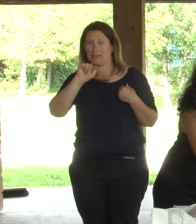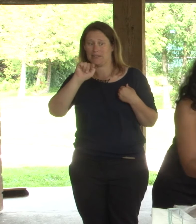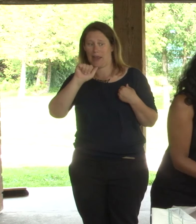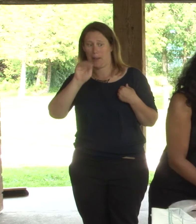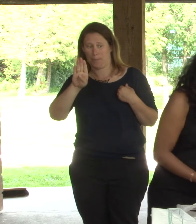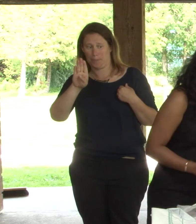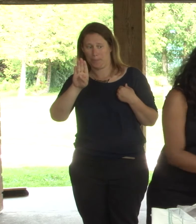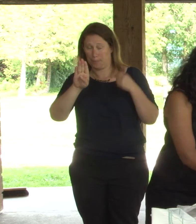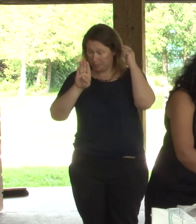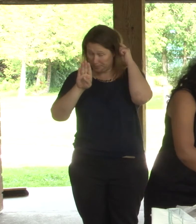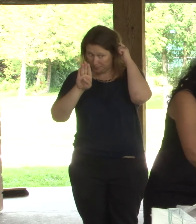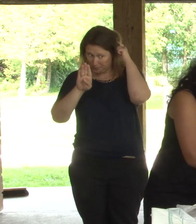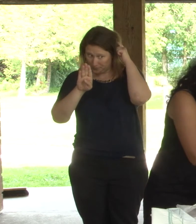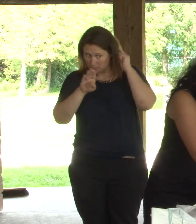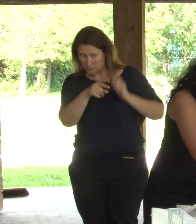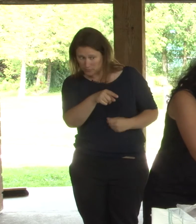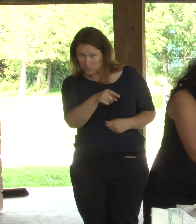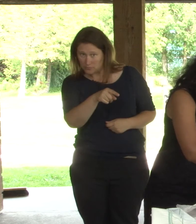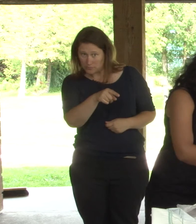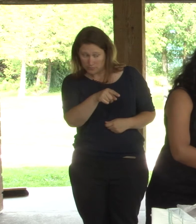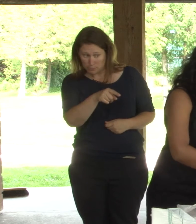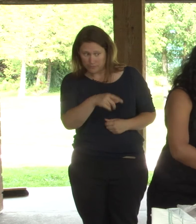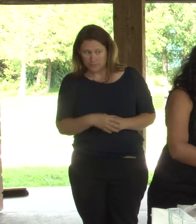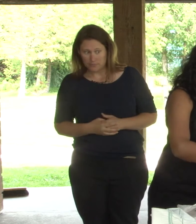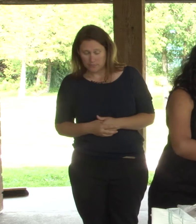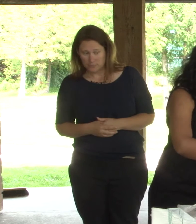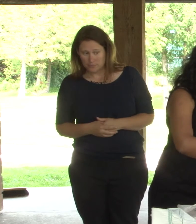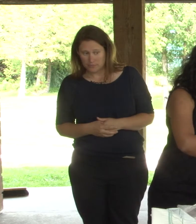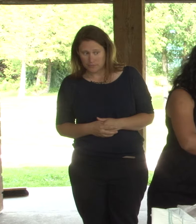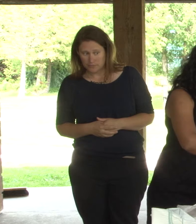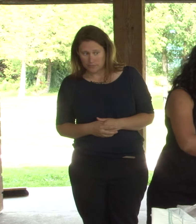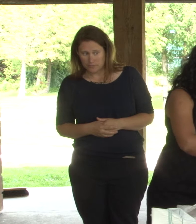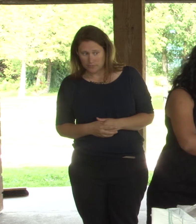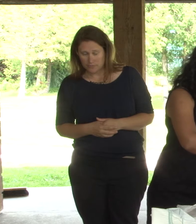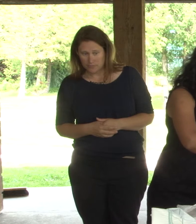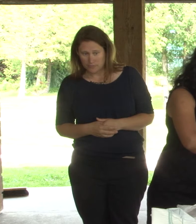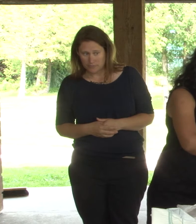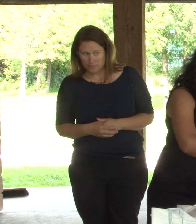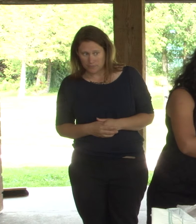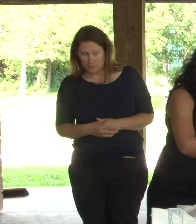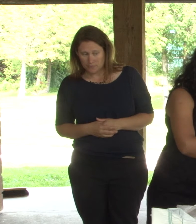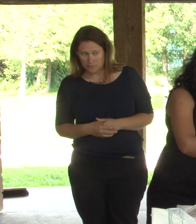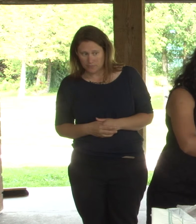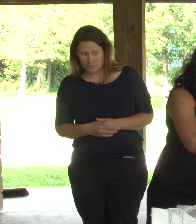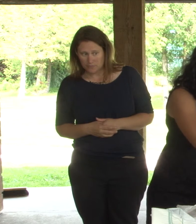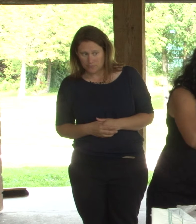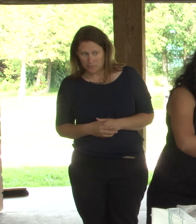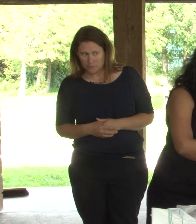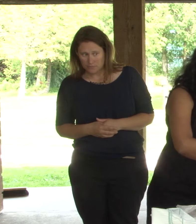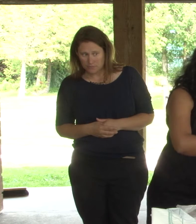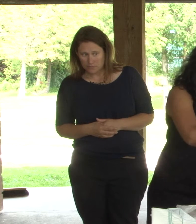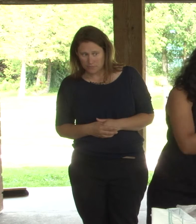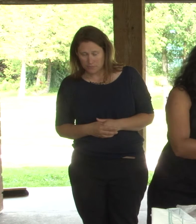you would tape them, you can, you can re, you can open them and